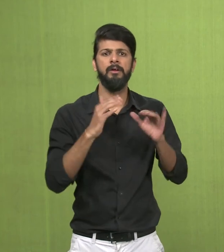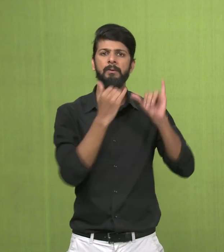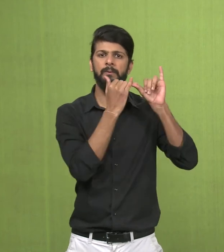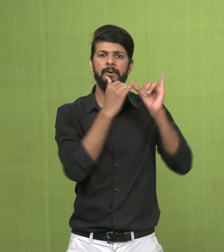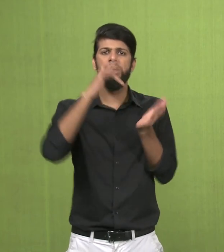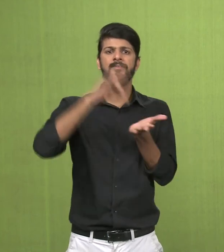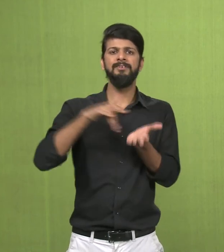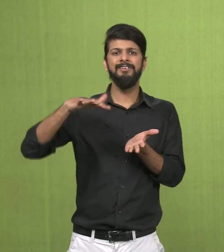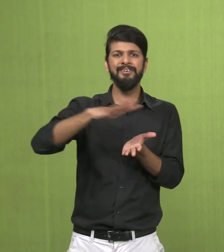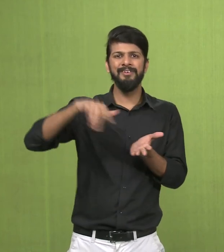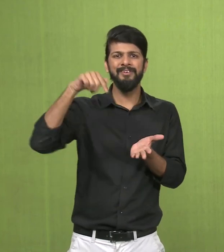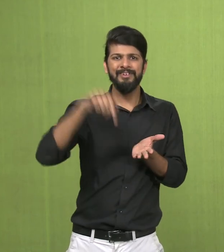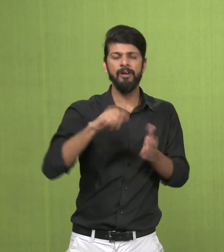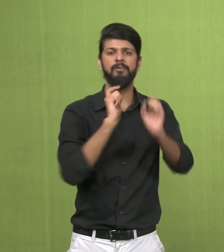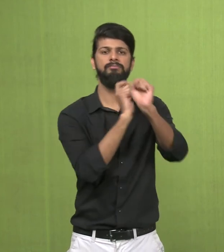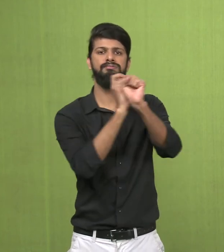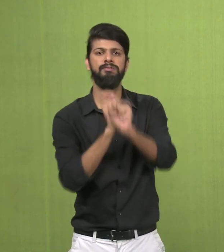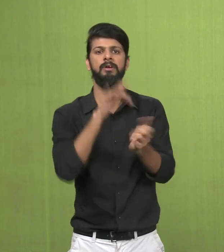The place of origin is Madhura.